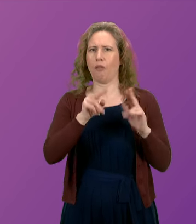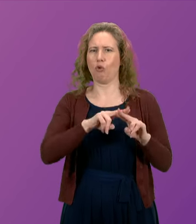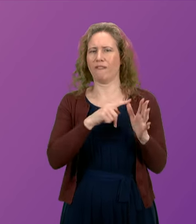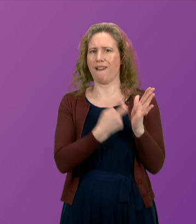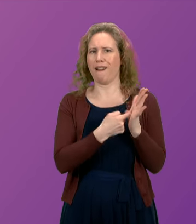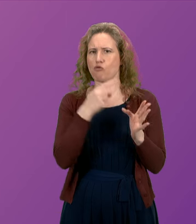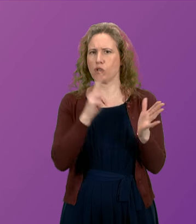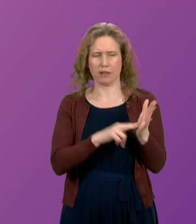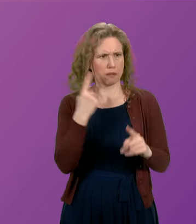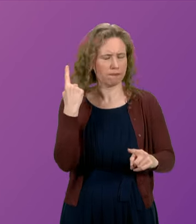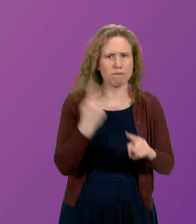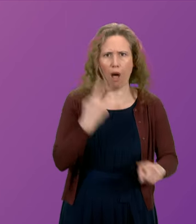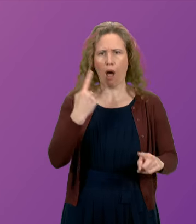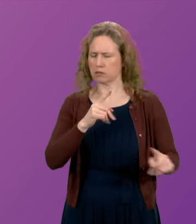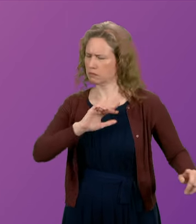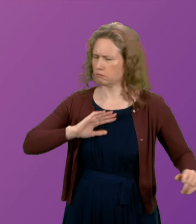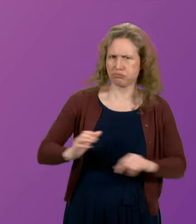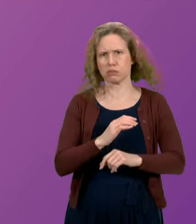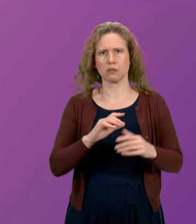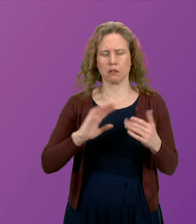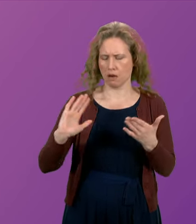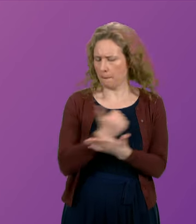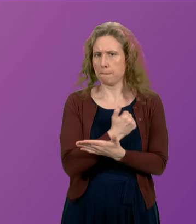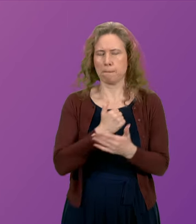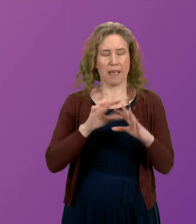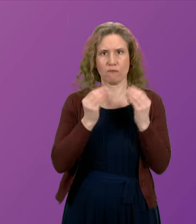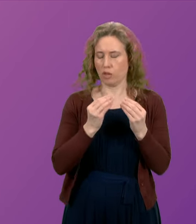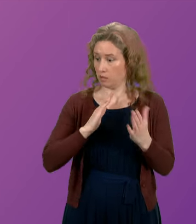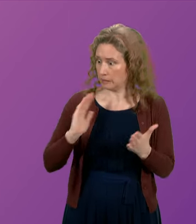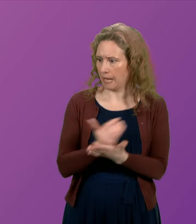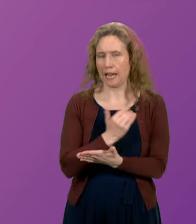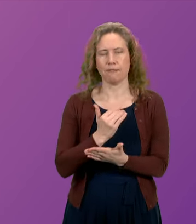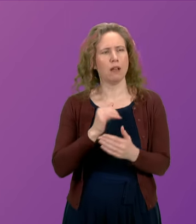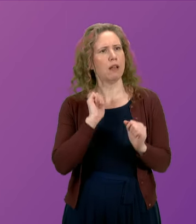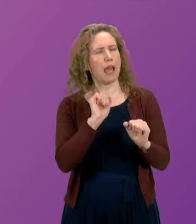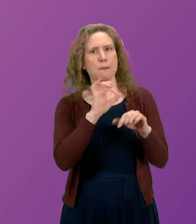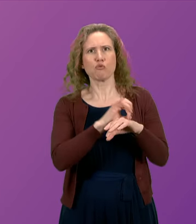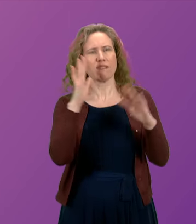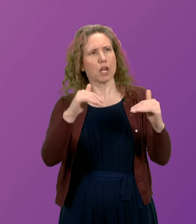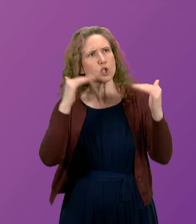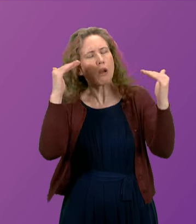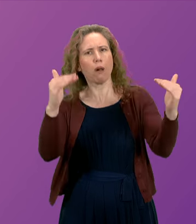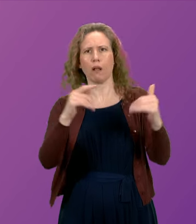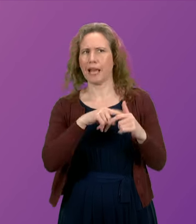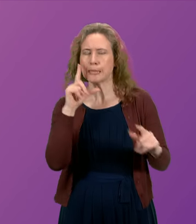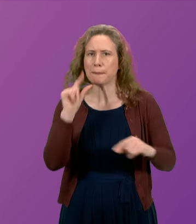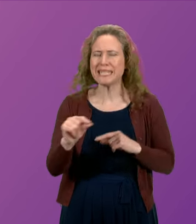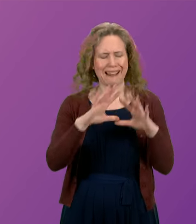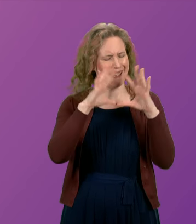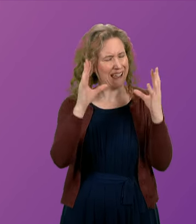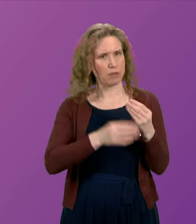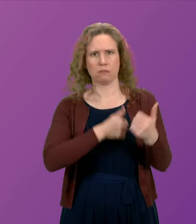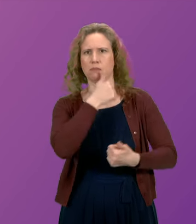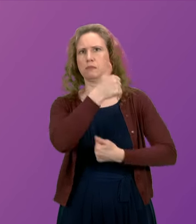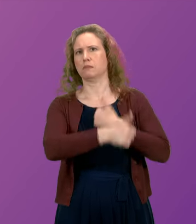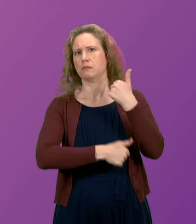the intensity of the response. The training, the level of professionalism that was deployed by the crew is to be